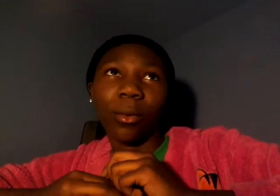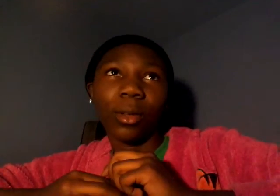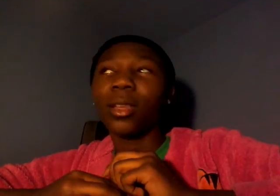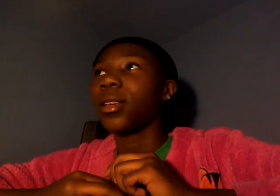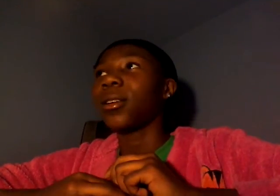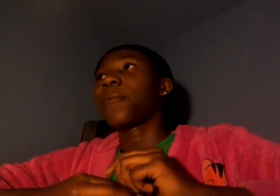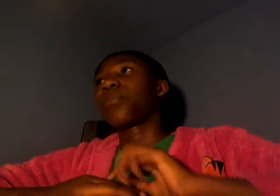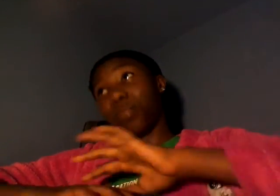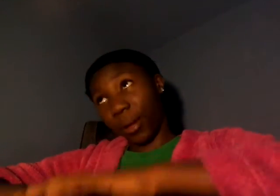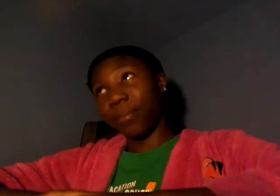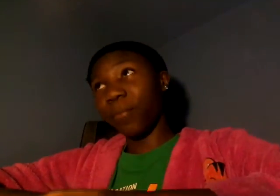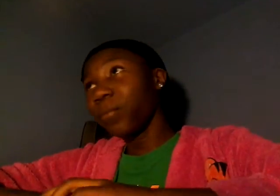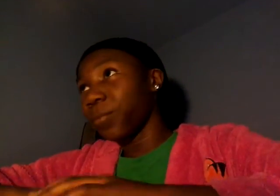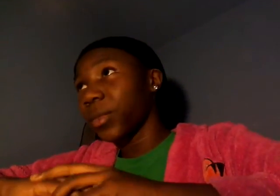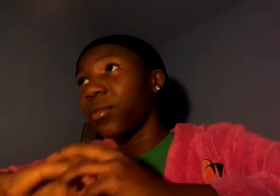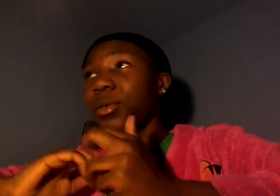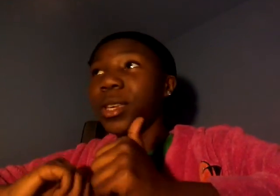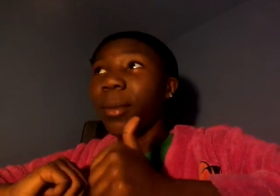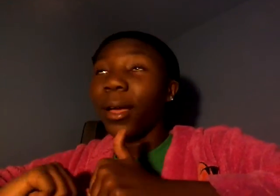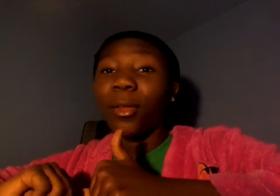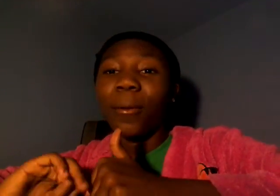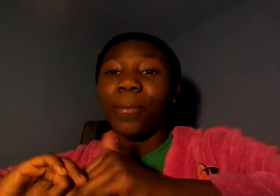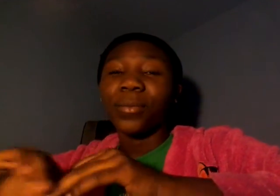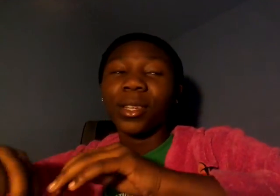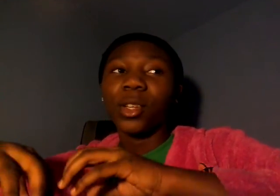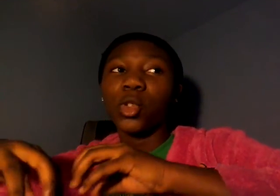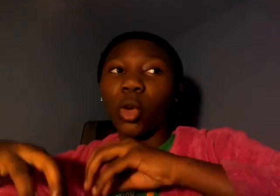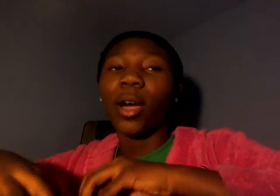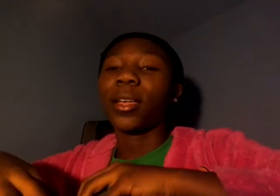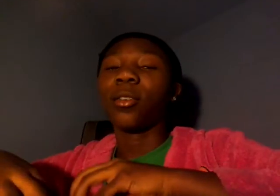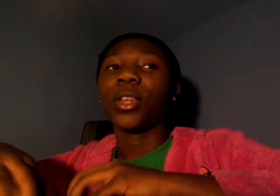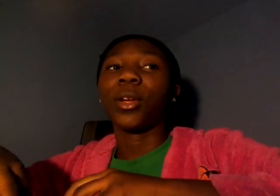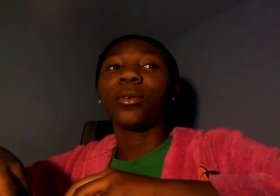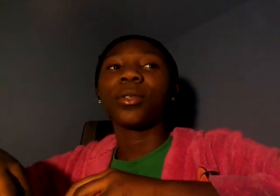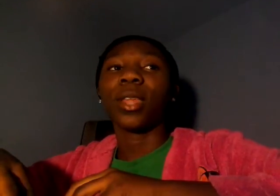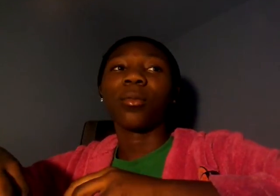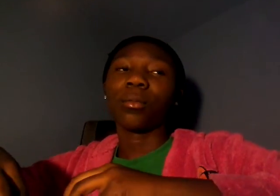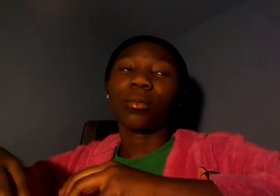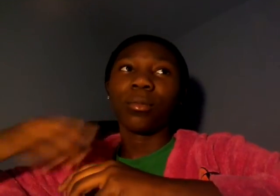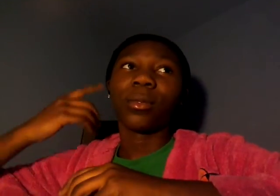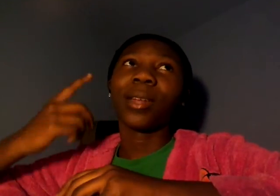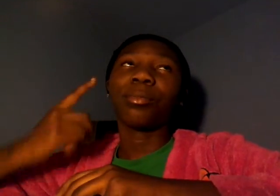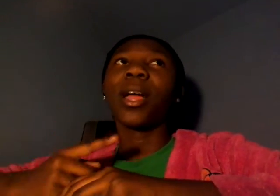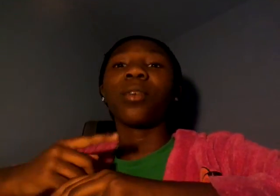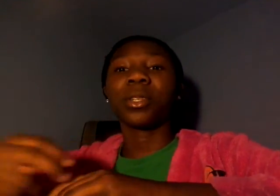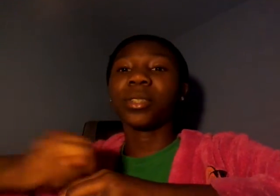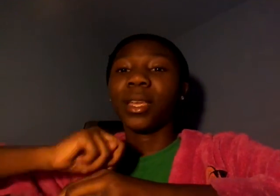but if you've seen my other drawing videos like when i was blindfolded and just like